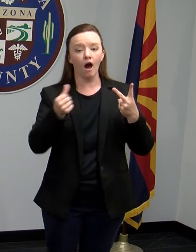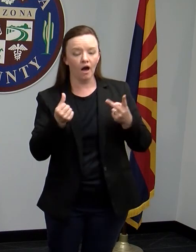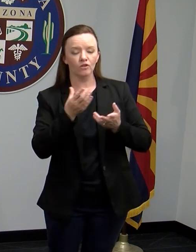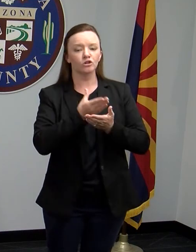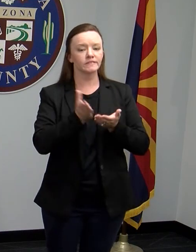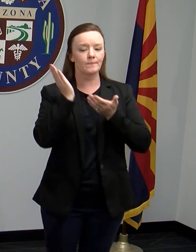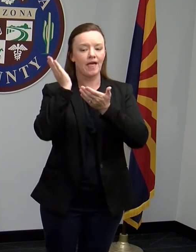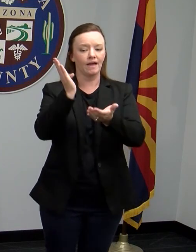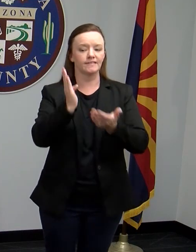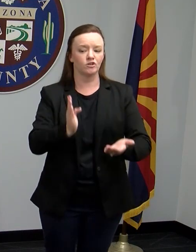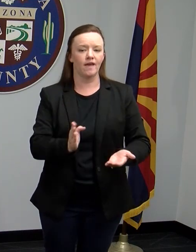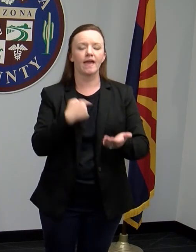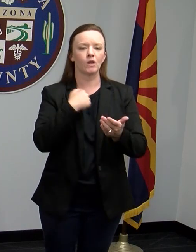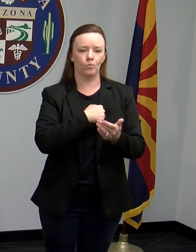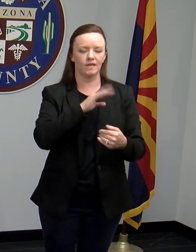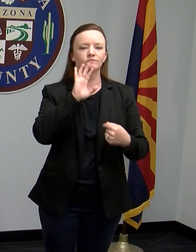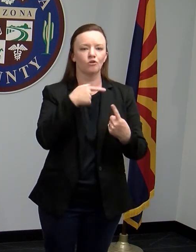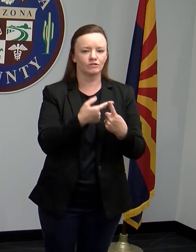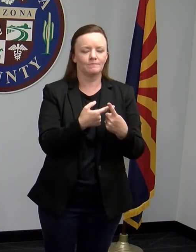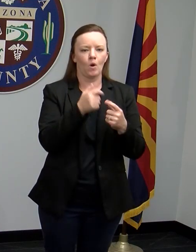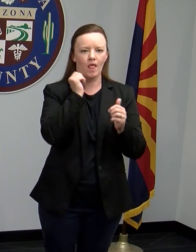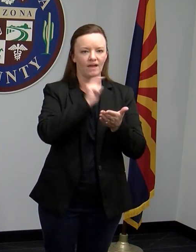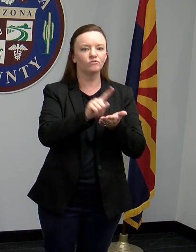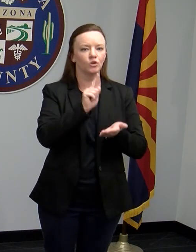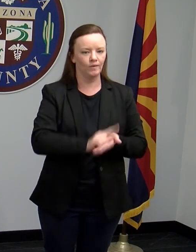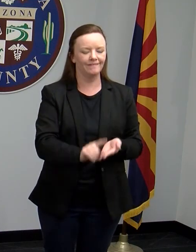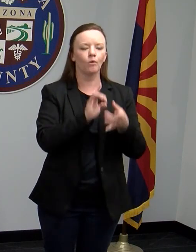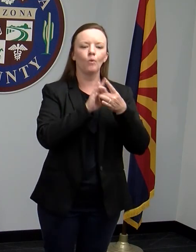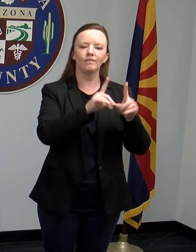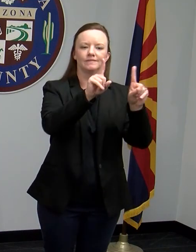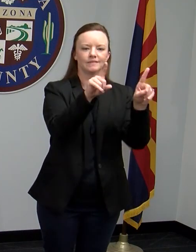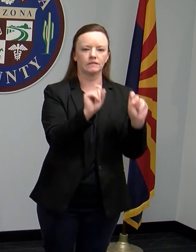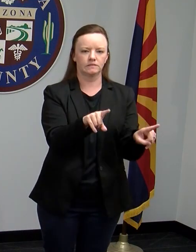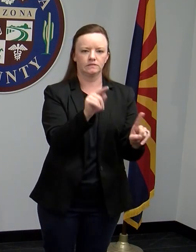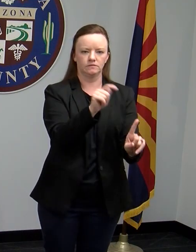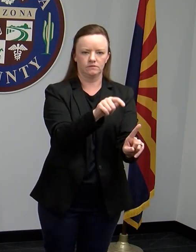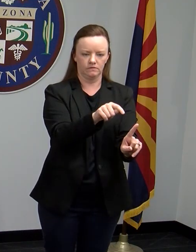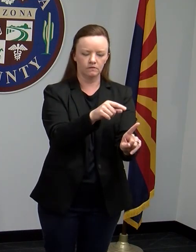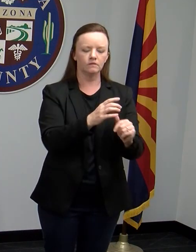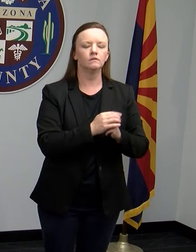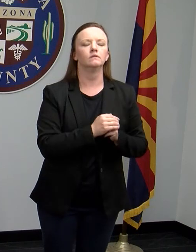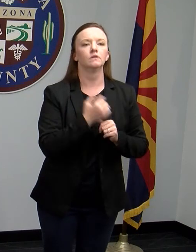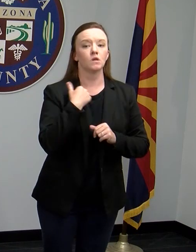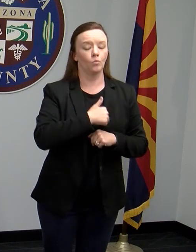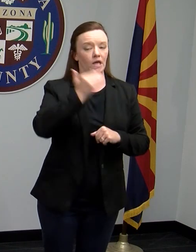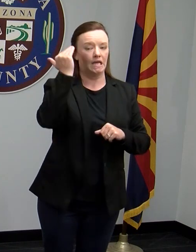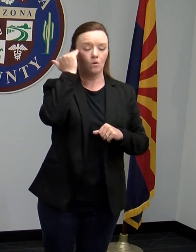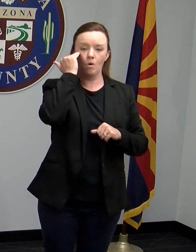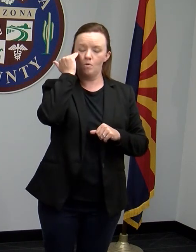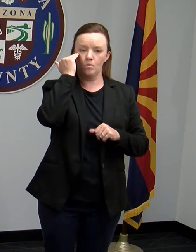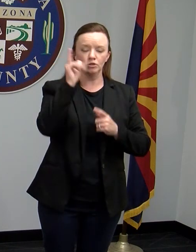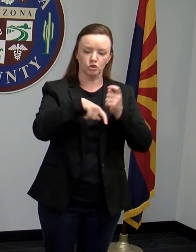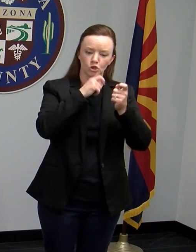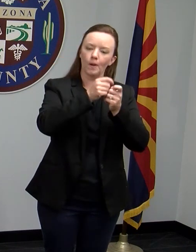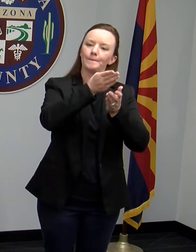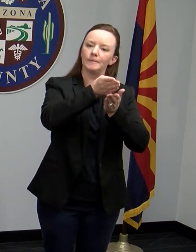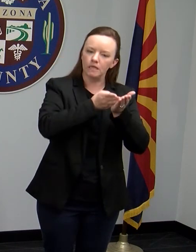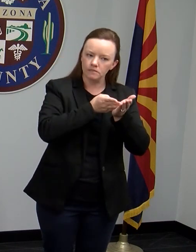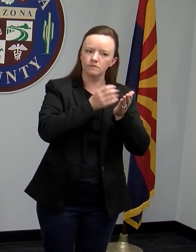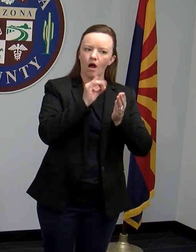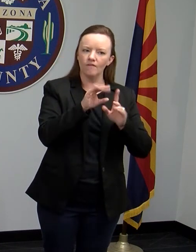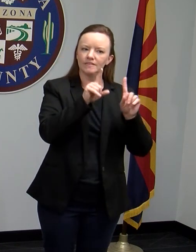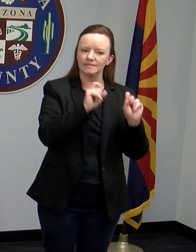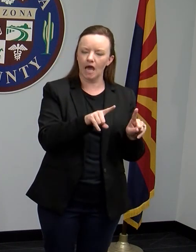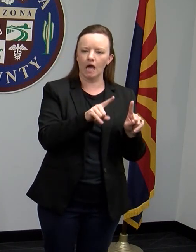talked about every single week, a supply chain associated with testing. And we all know there's a shortage of certain parts of the test.